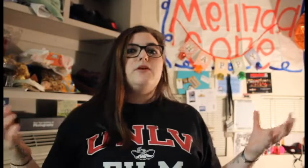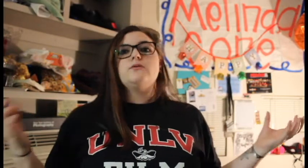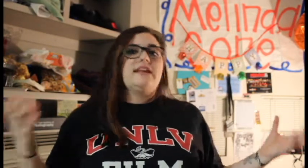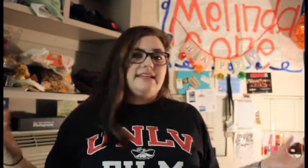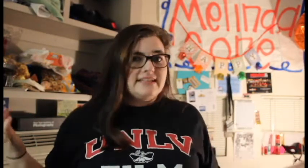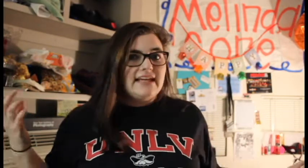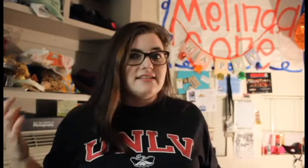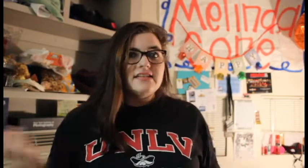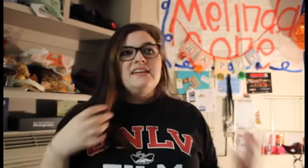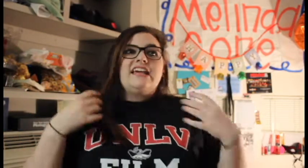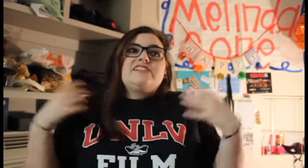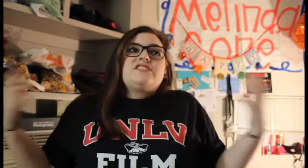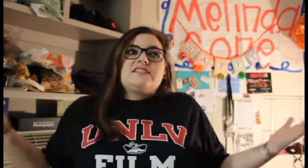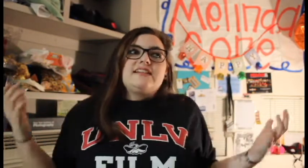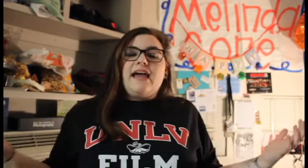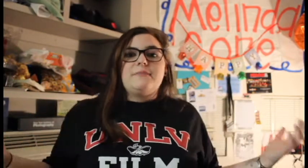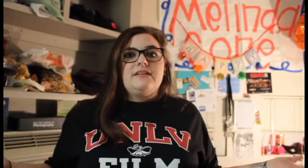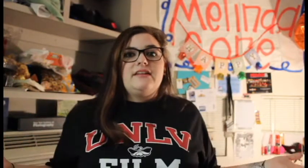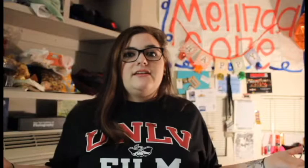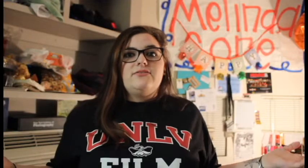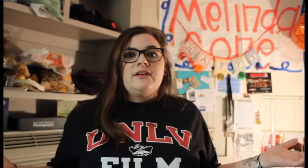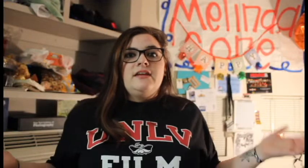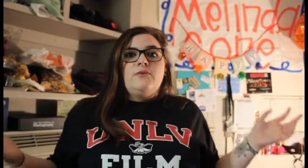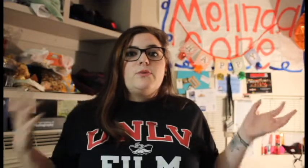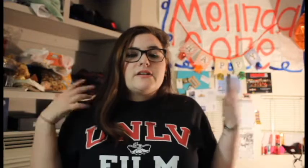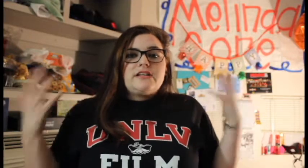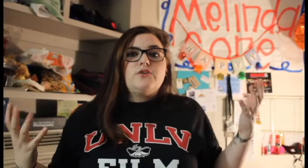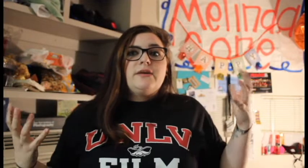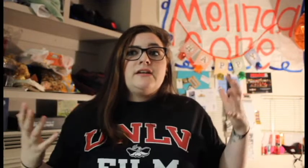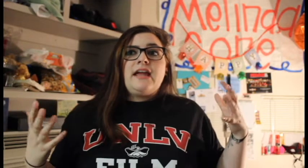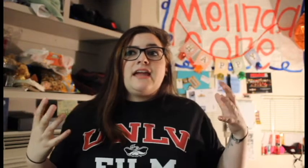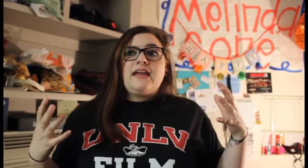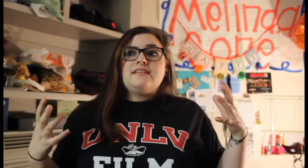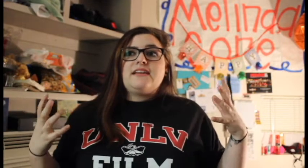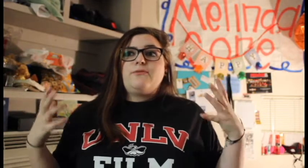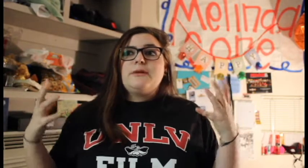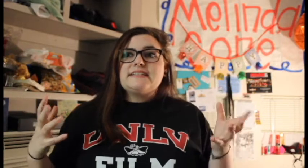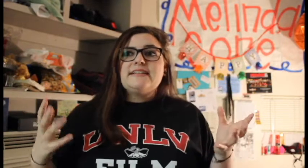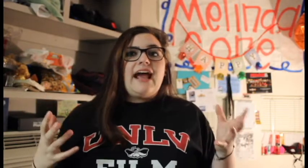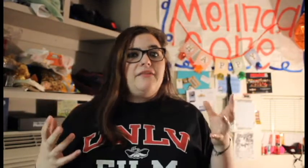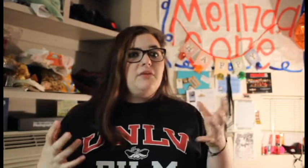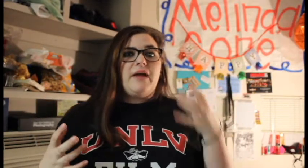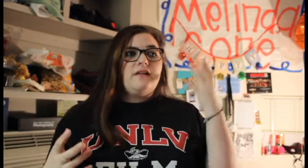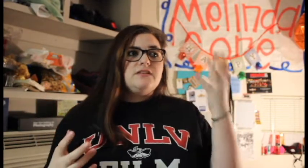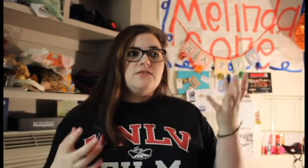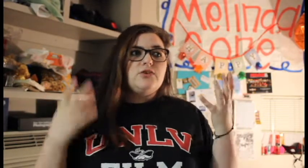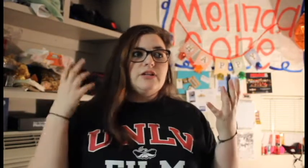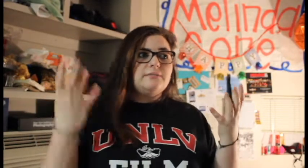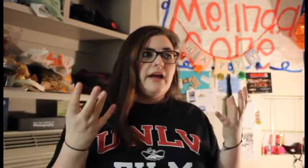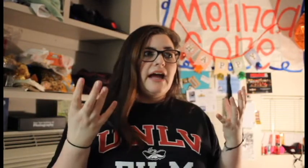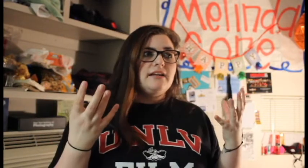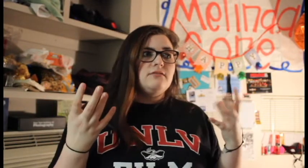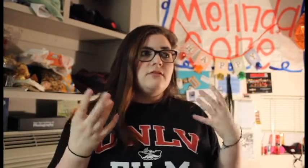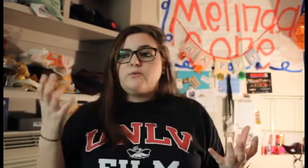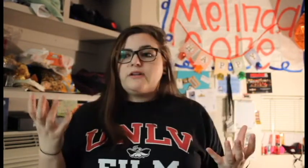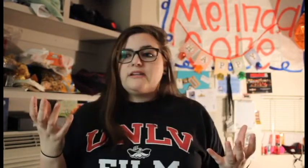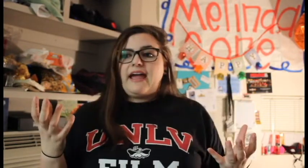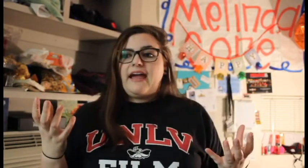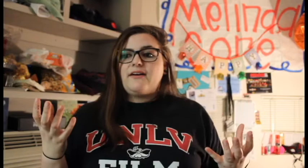-go-lucky days. It just doesn't happen in life. We're human and if we didn't have the balance of good and bad we wouldn't have